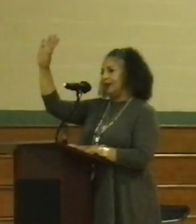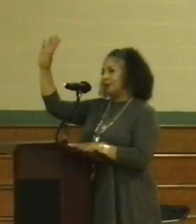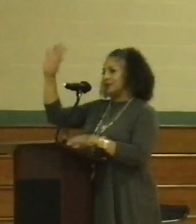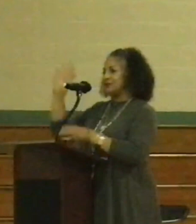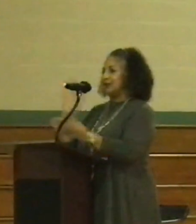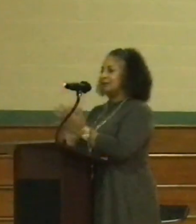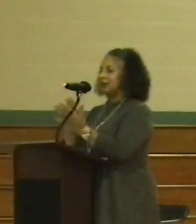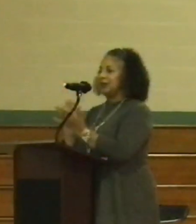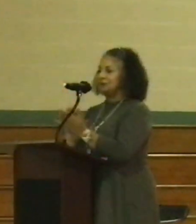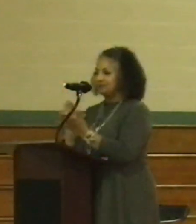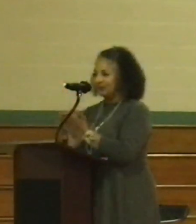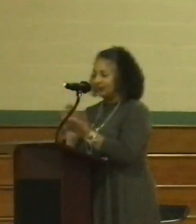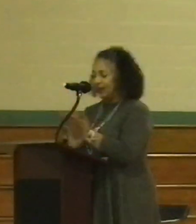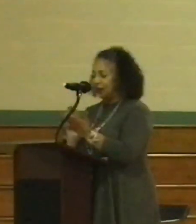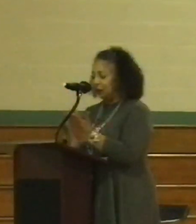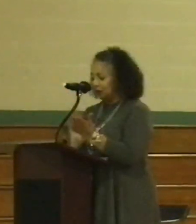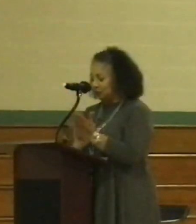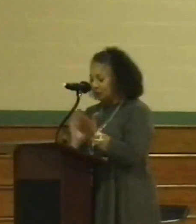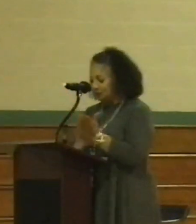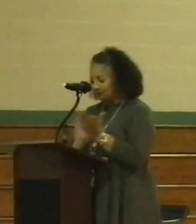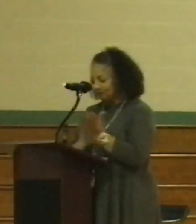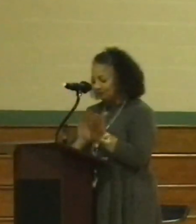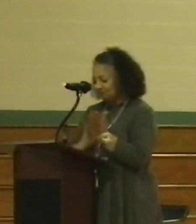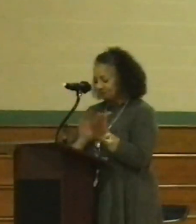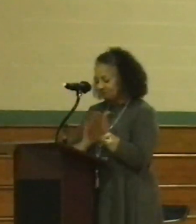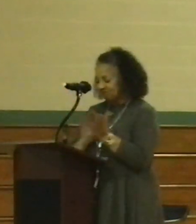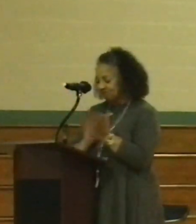for being here this evening. Thank you.